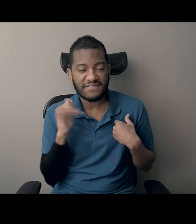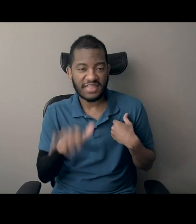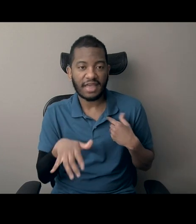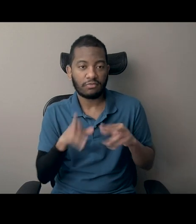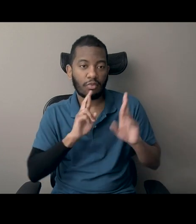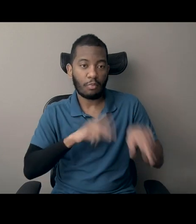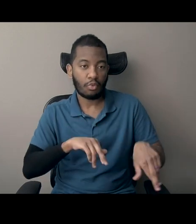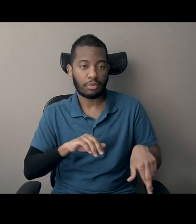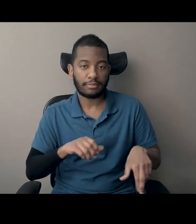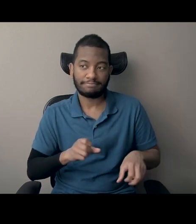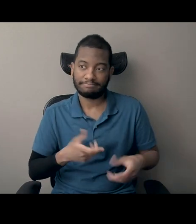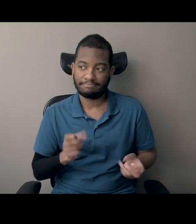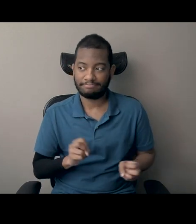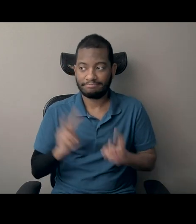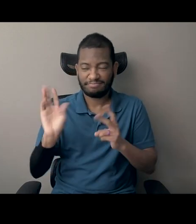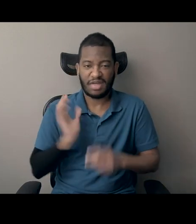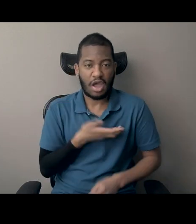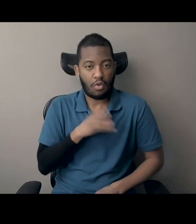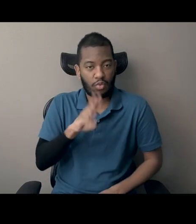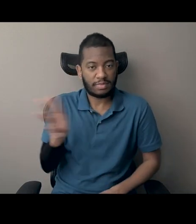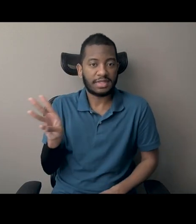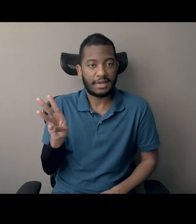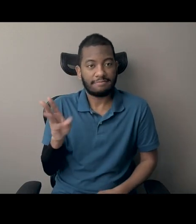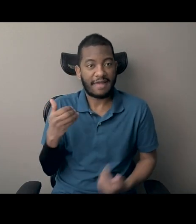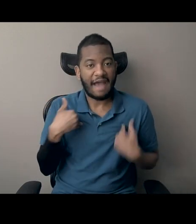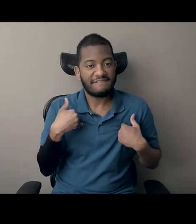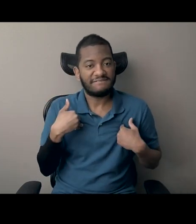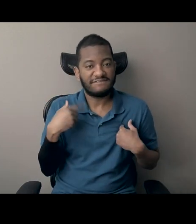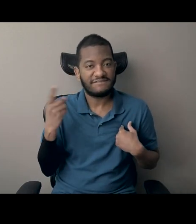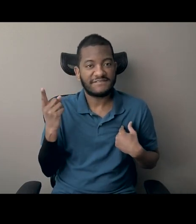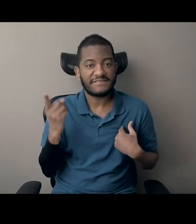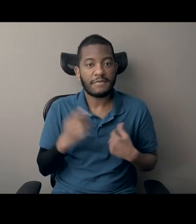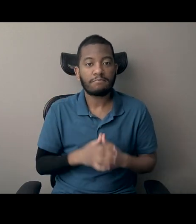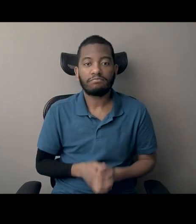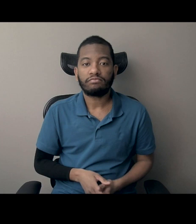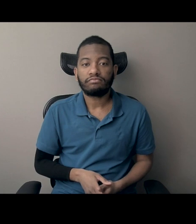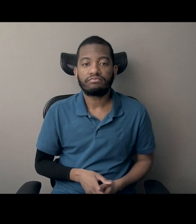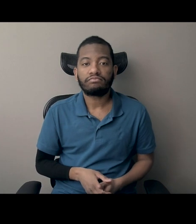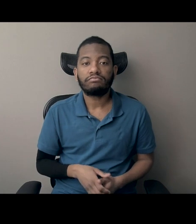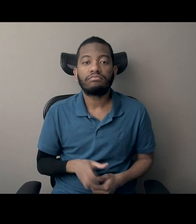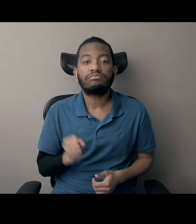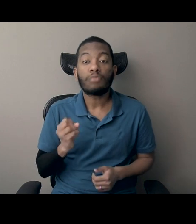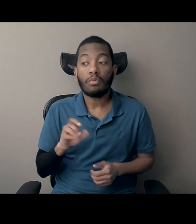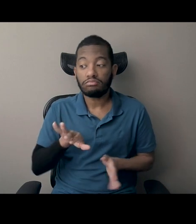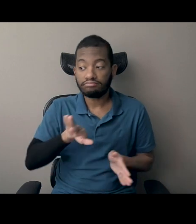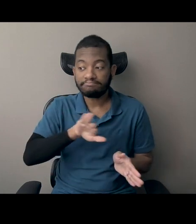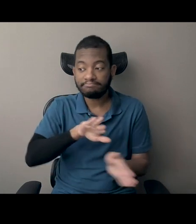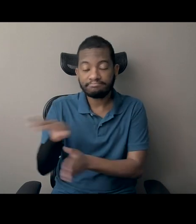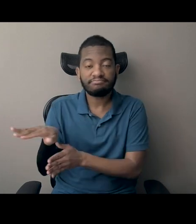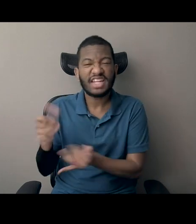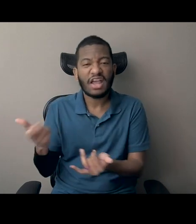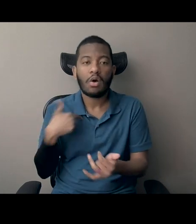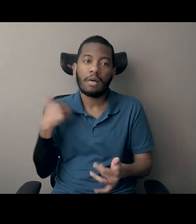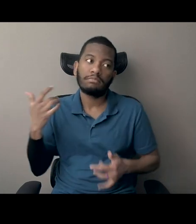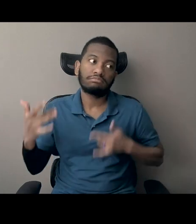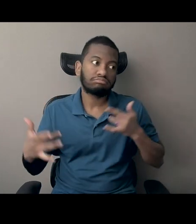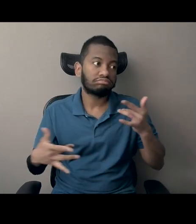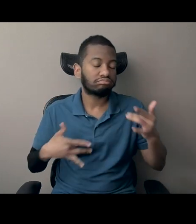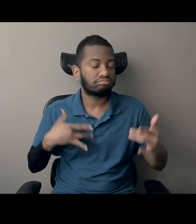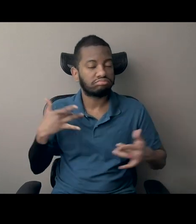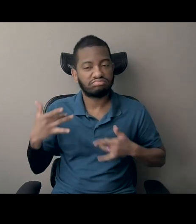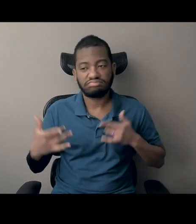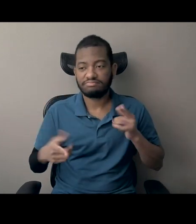report website. So we can take those down for now because I'm so excited now to talk with